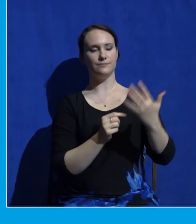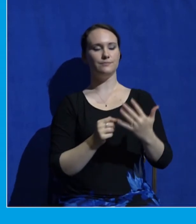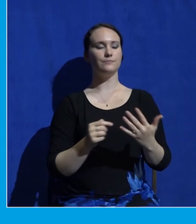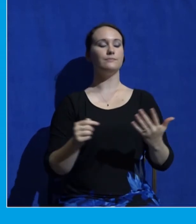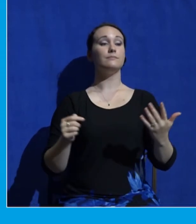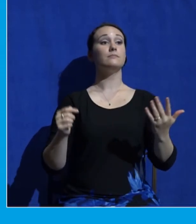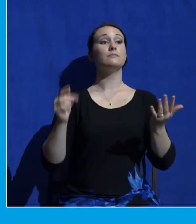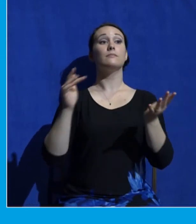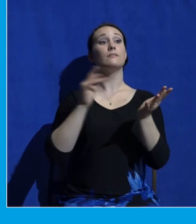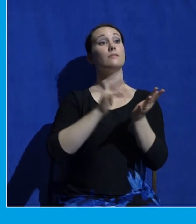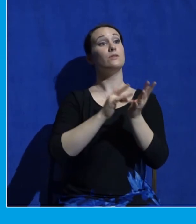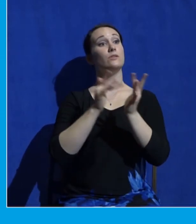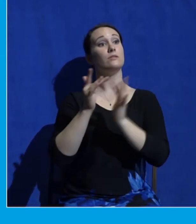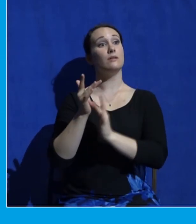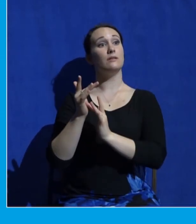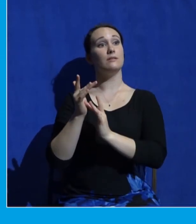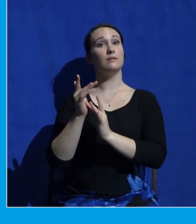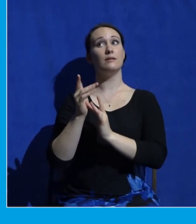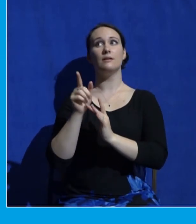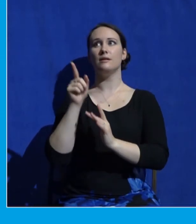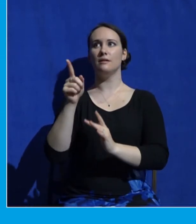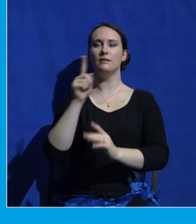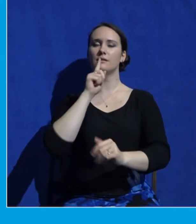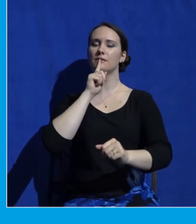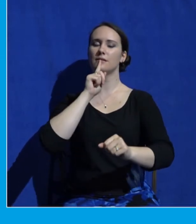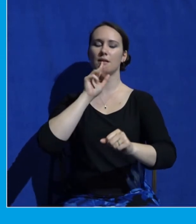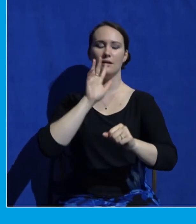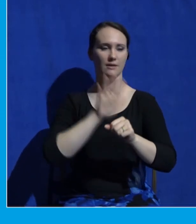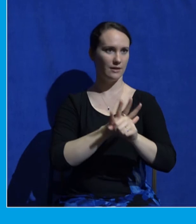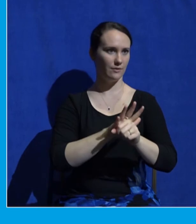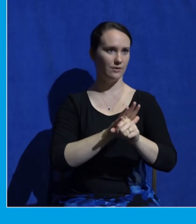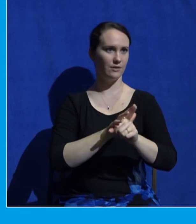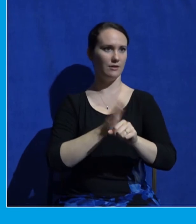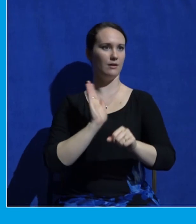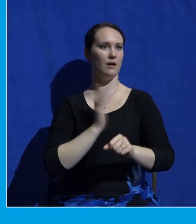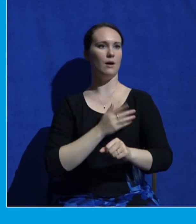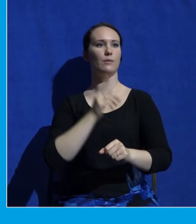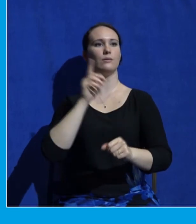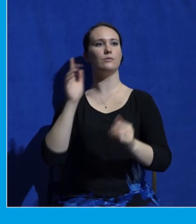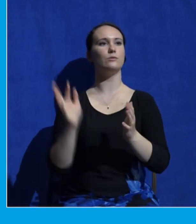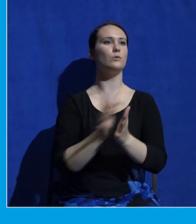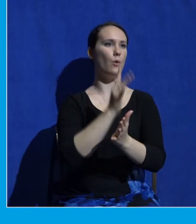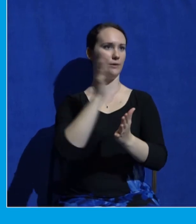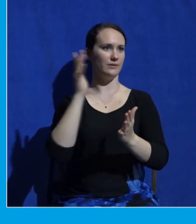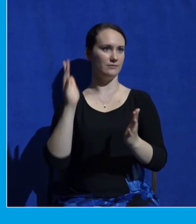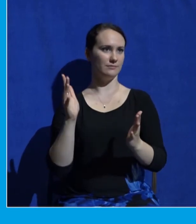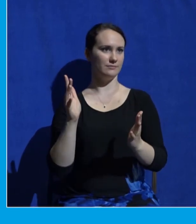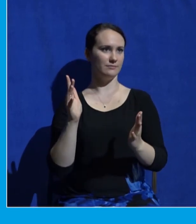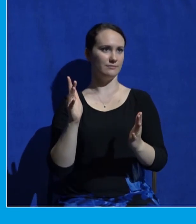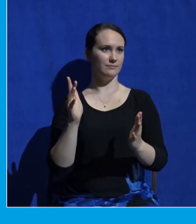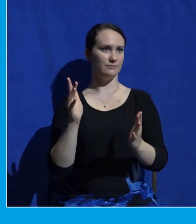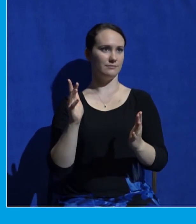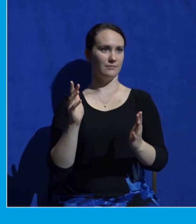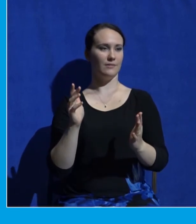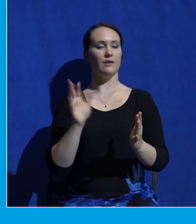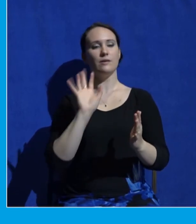the guarantor of our glory. And I'm using that word really intentionally.